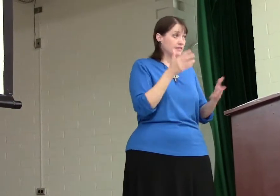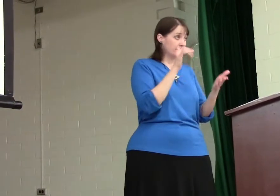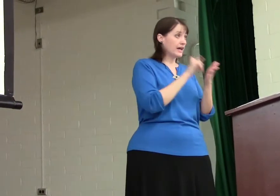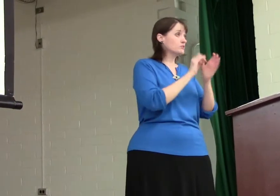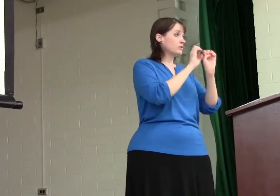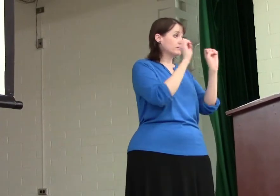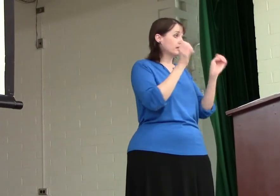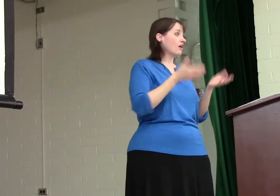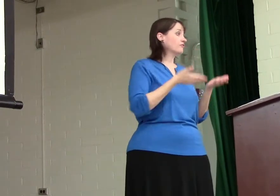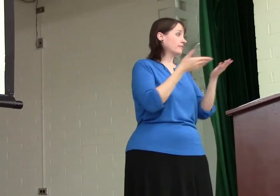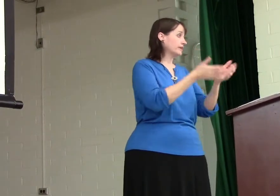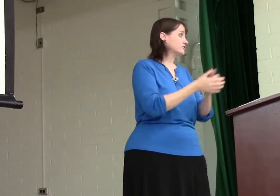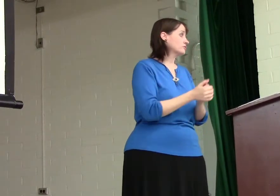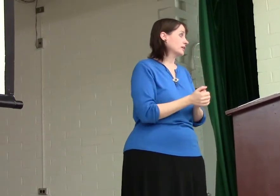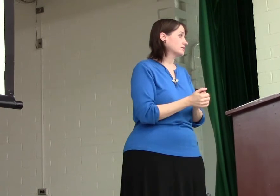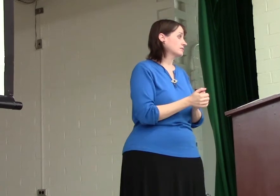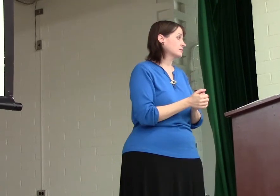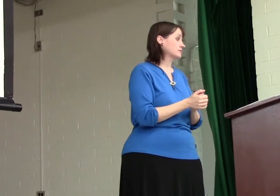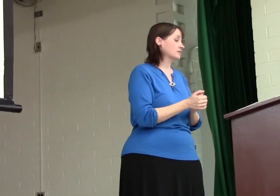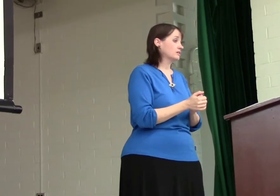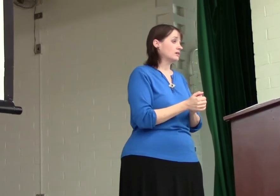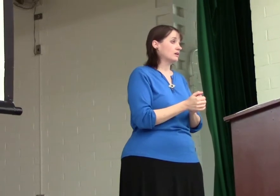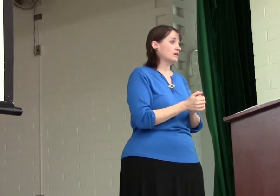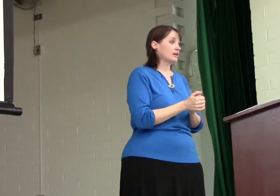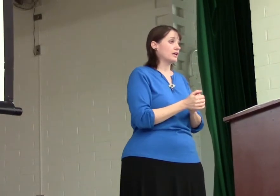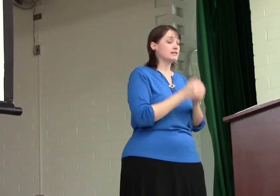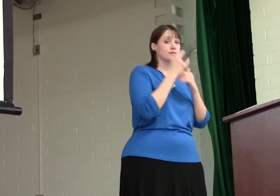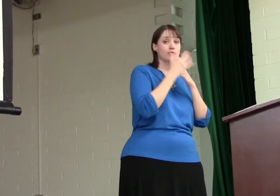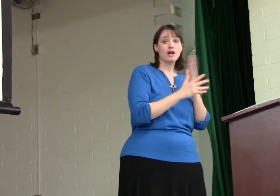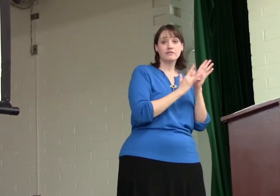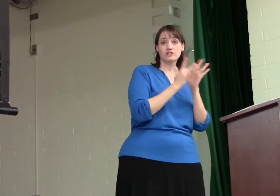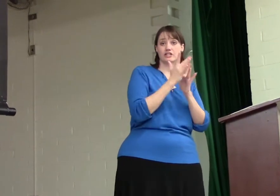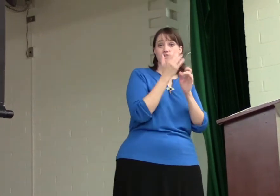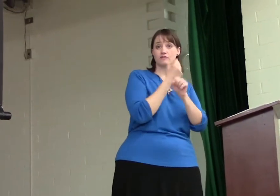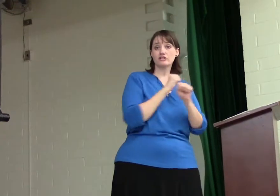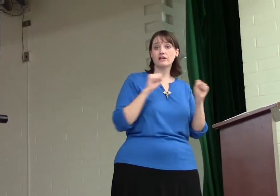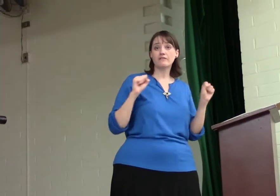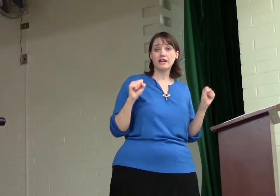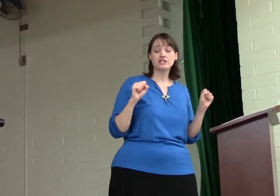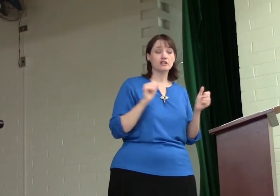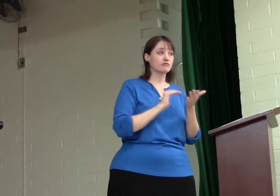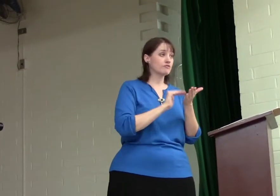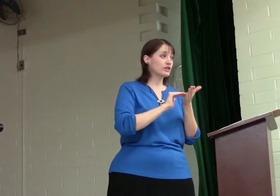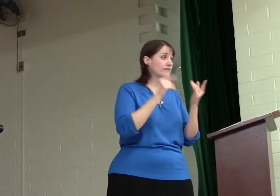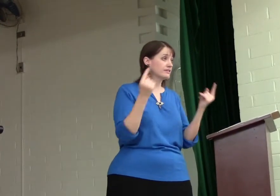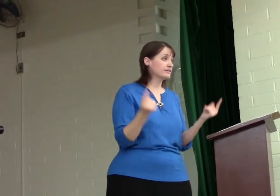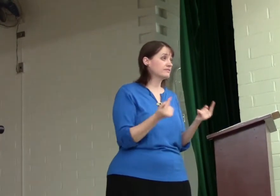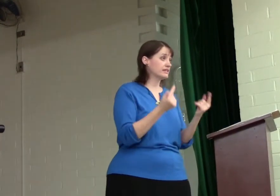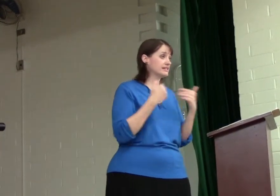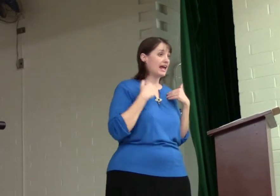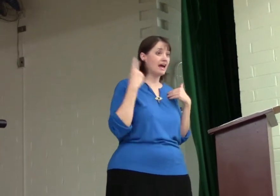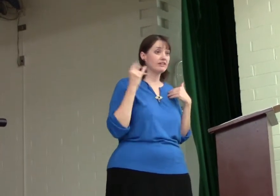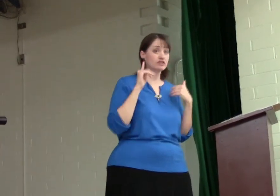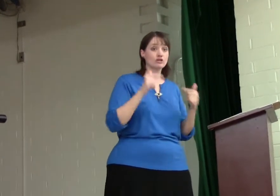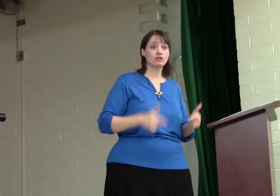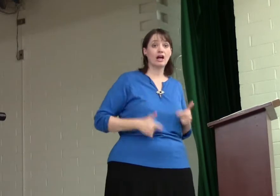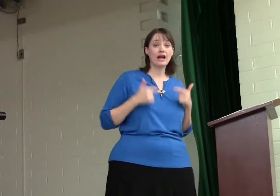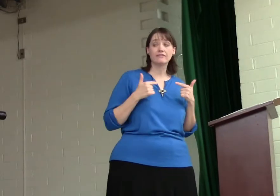That's what the offer of Easter is. is the blood of Jesus for salvation, for forgiveness of sins and having eternal life.